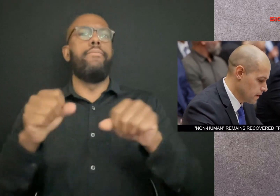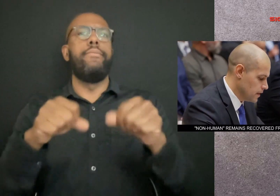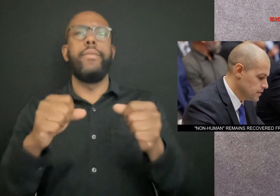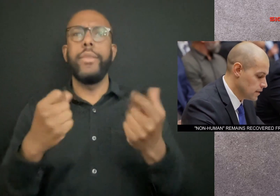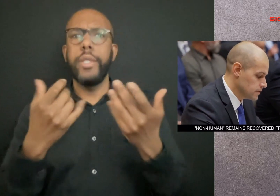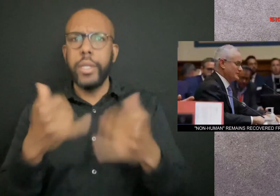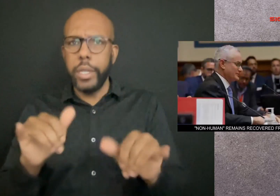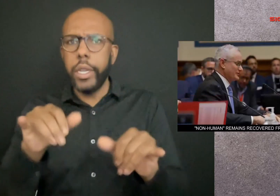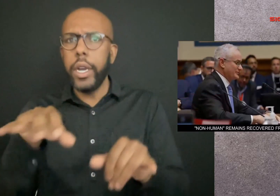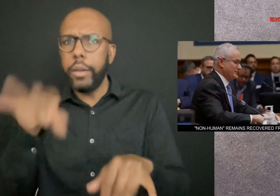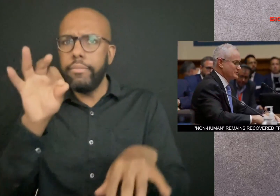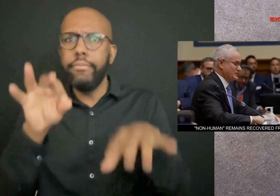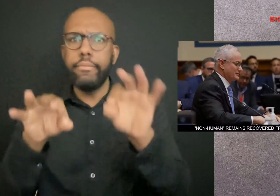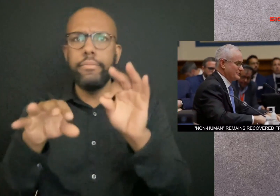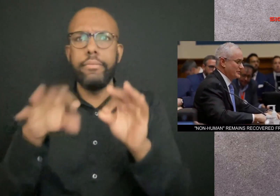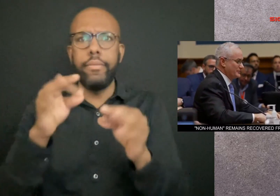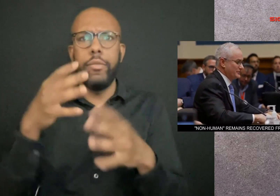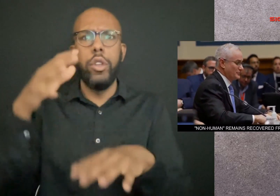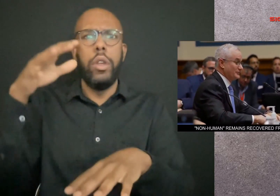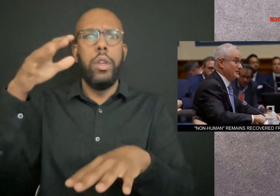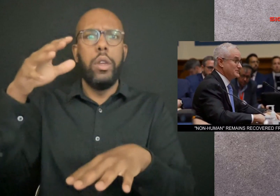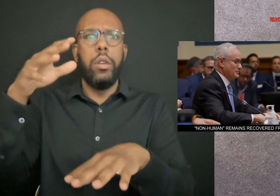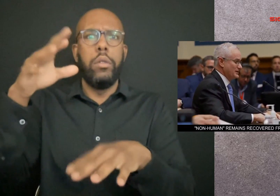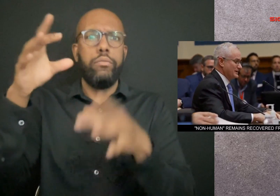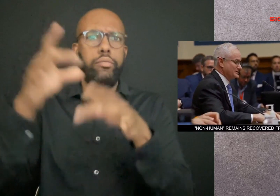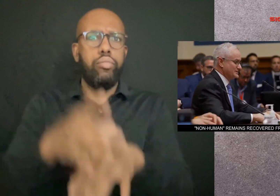a crashed UAP were non-human.